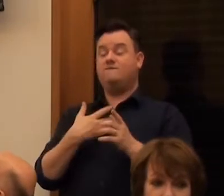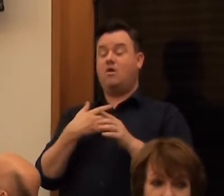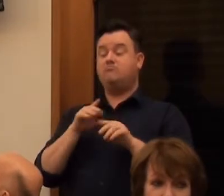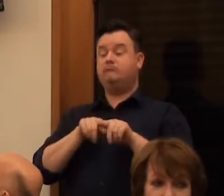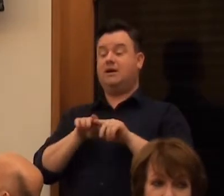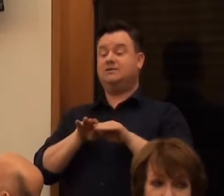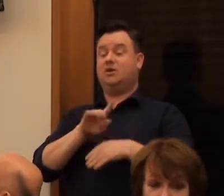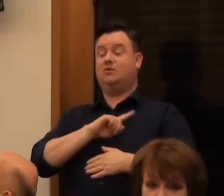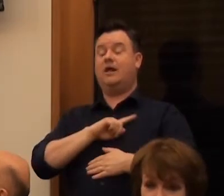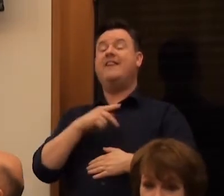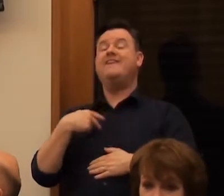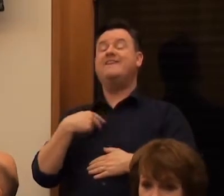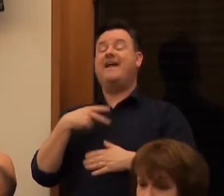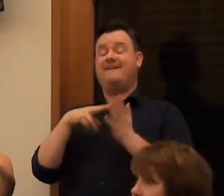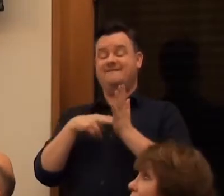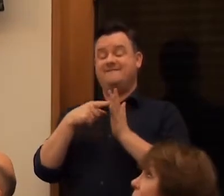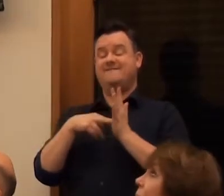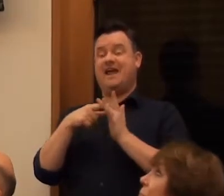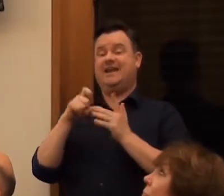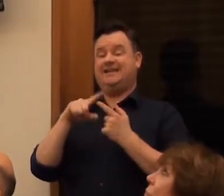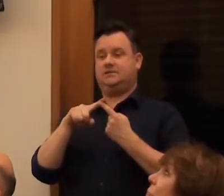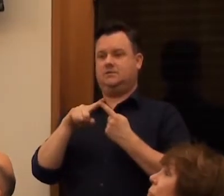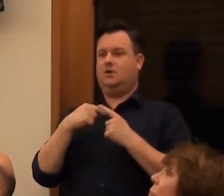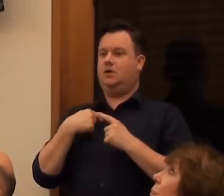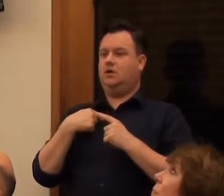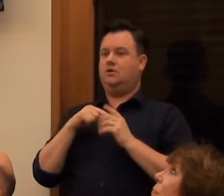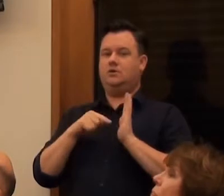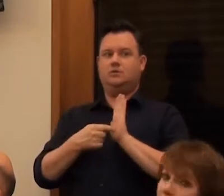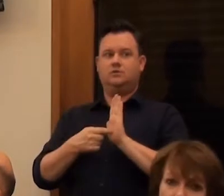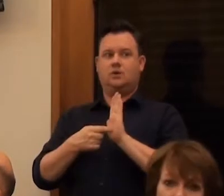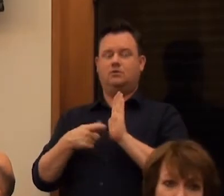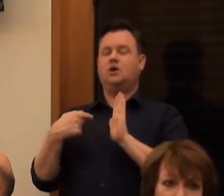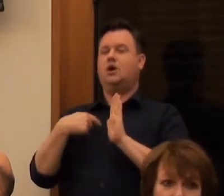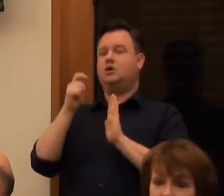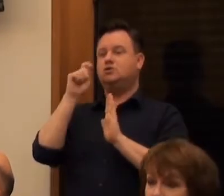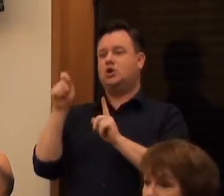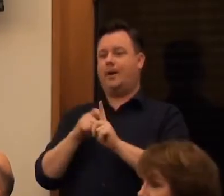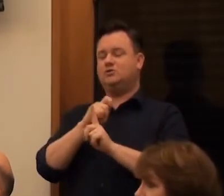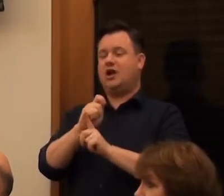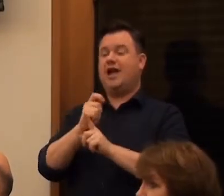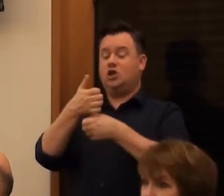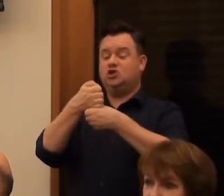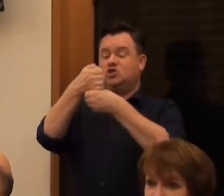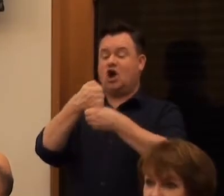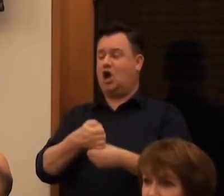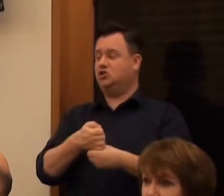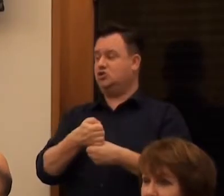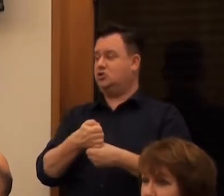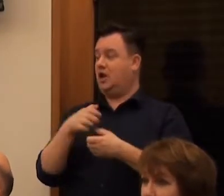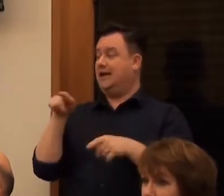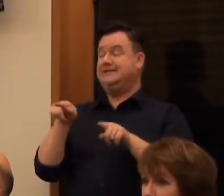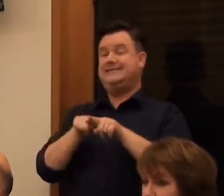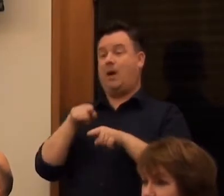then in Venice, to the Biennale, I showed the sculpture in front of a church in Venice. Even bigger, I think. No, the same one.